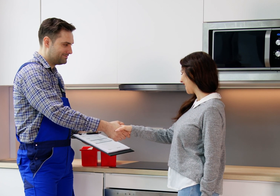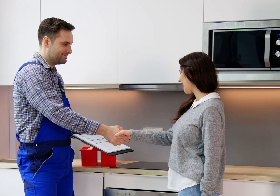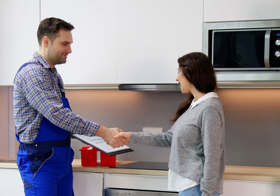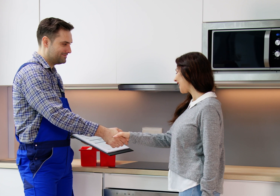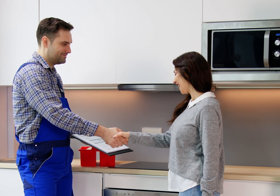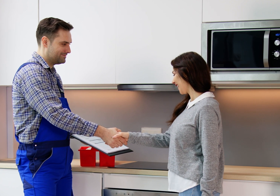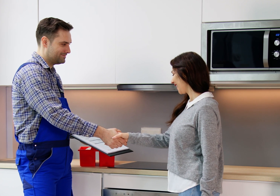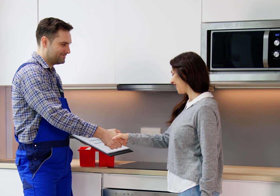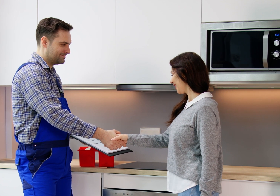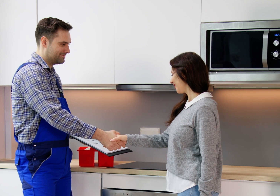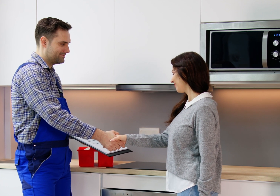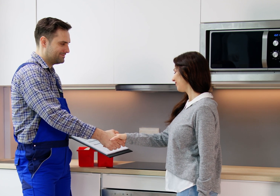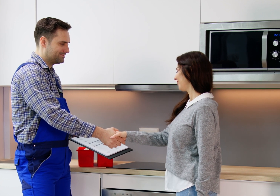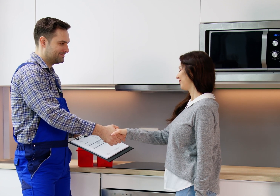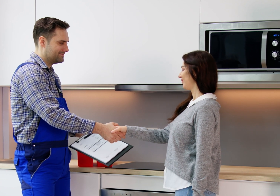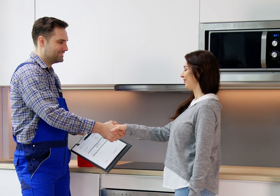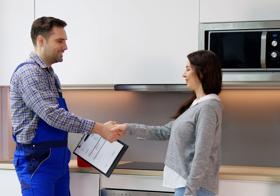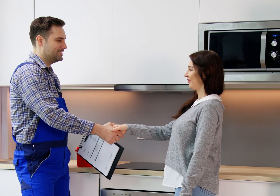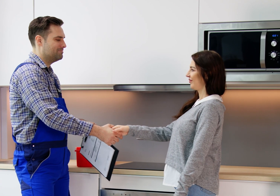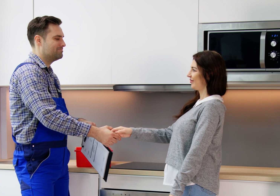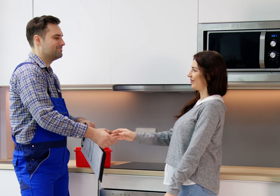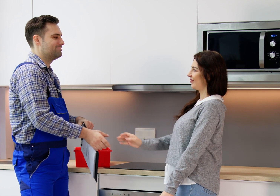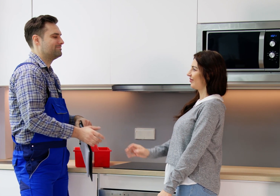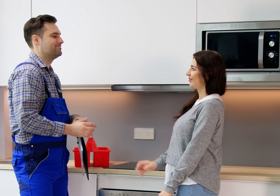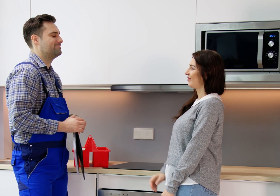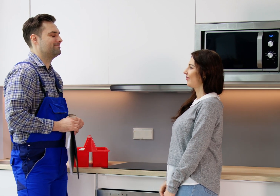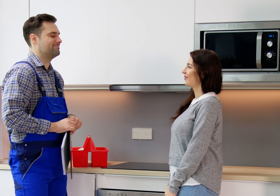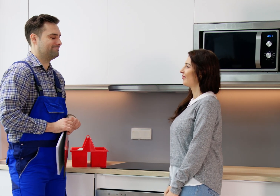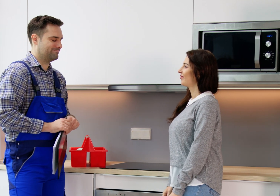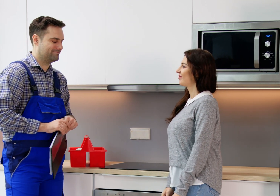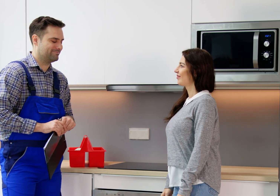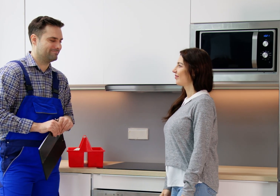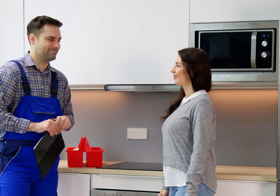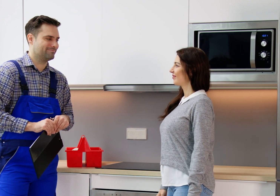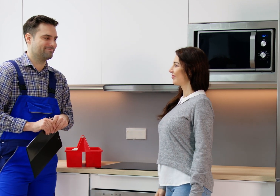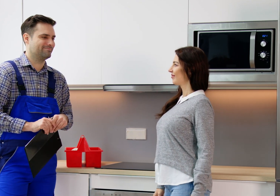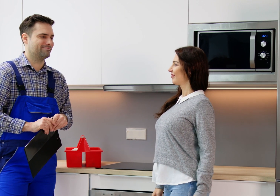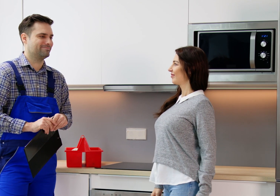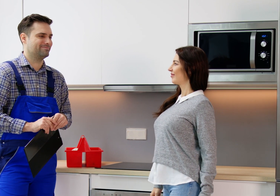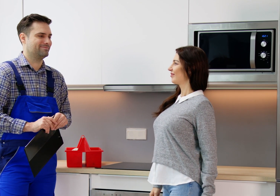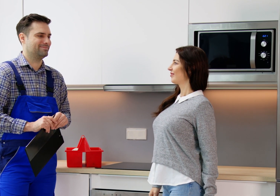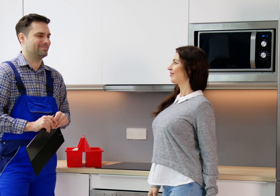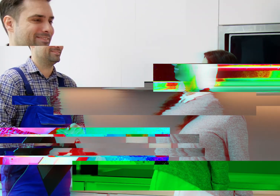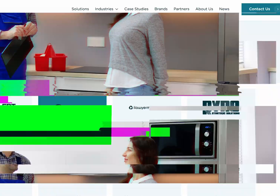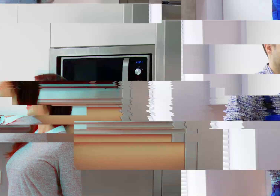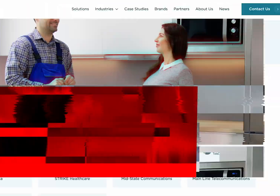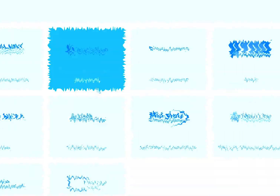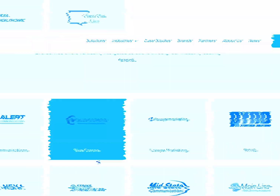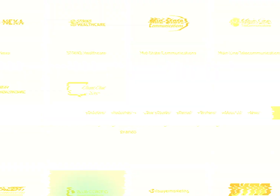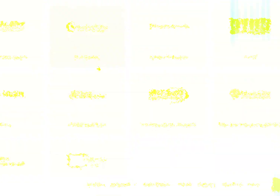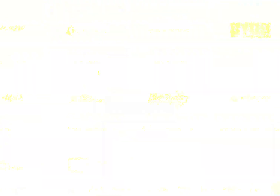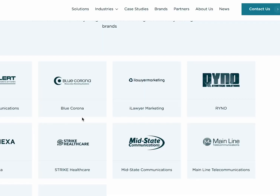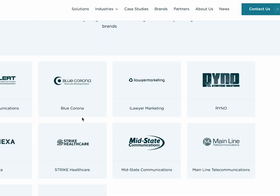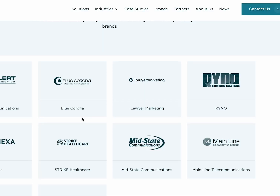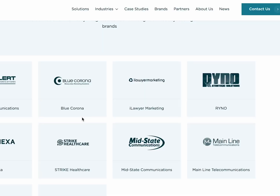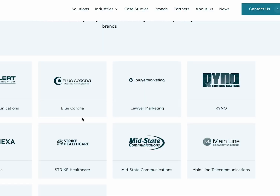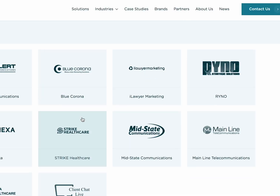so they have worked with plumbers, HVAC and tons of other home service businesses for a long time. I know